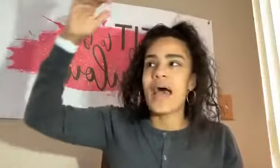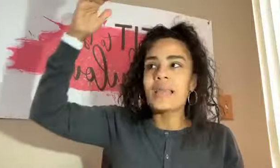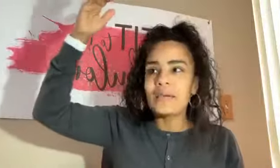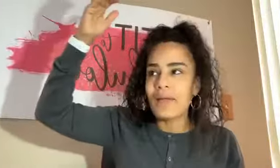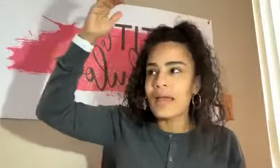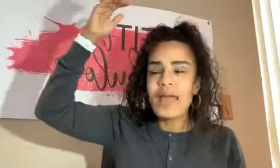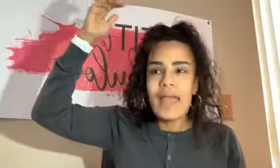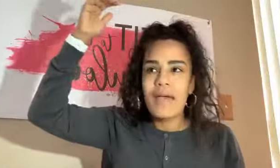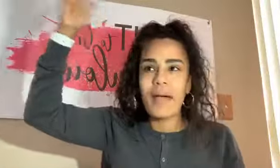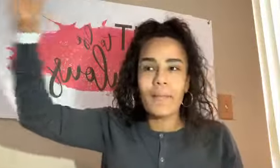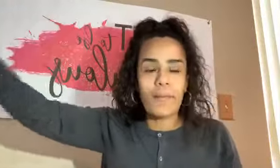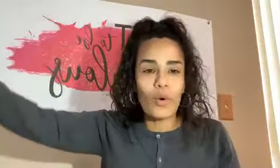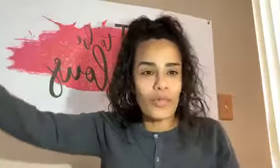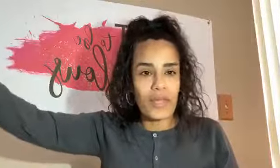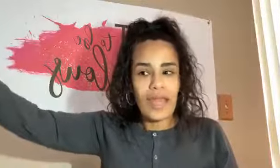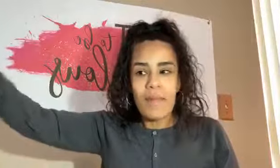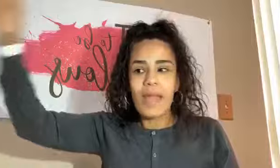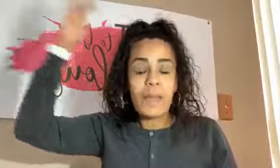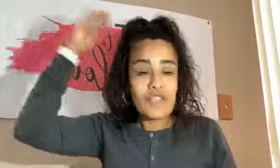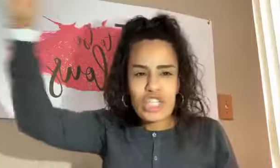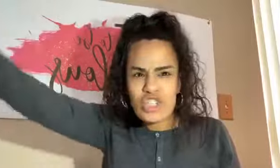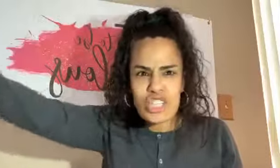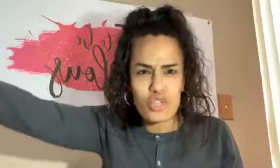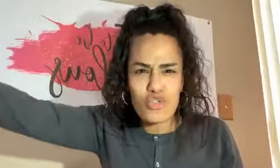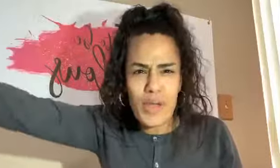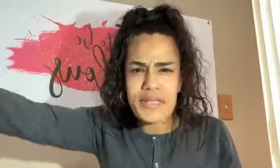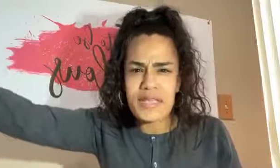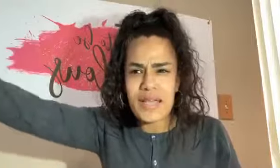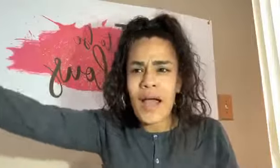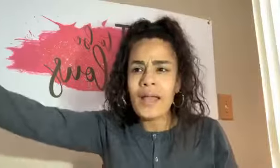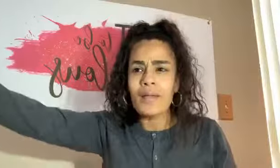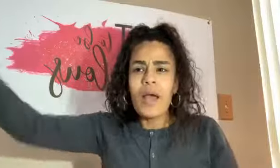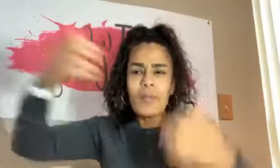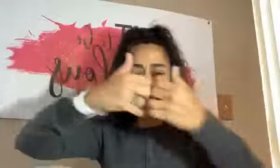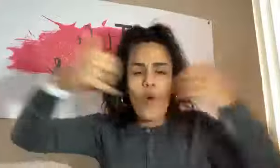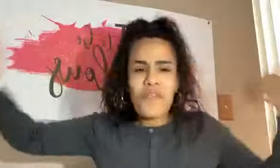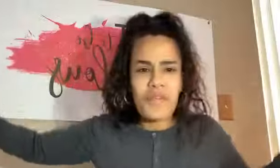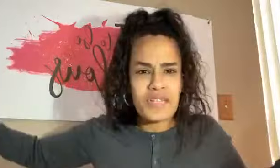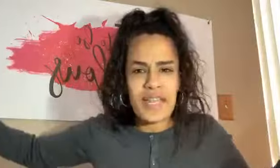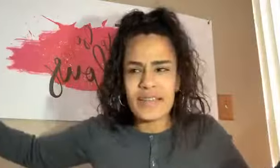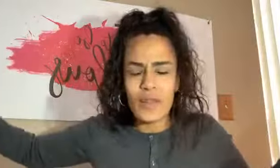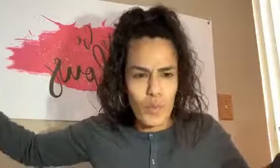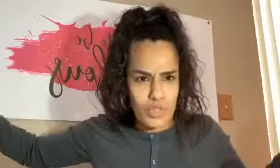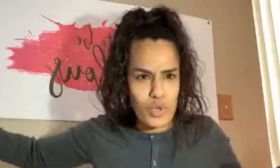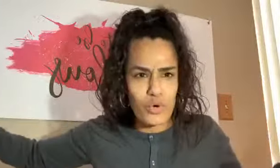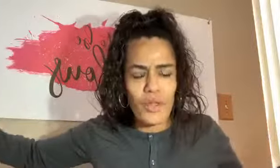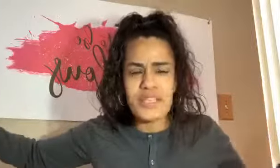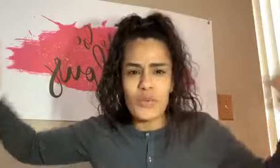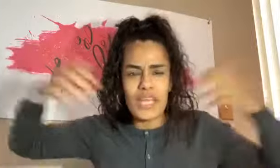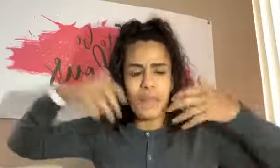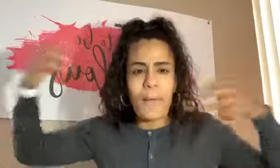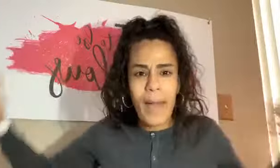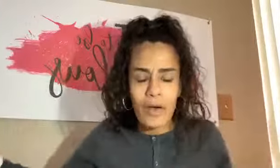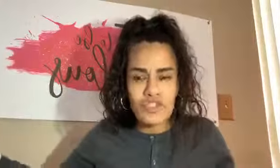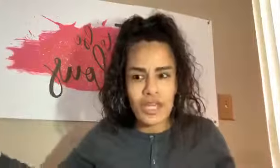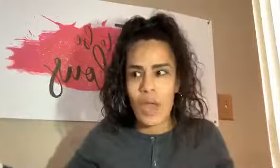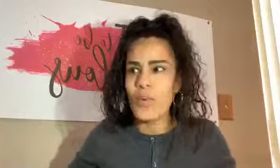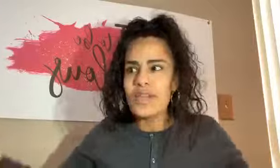Sally in my, in my building, maybe she's just as crazy as I am. But both of us think that we're so crazy. We keep our mouths shut and we